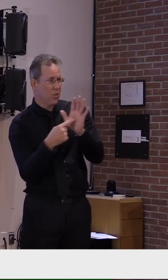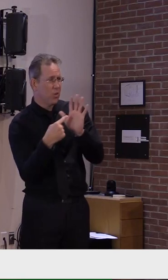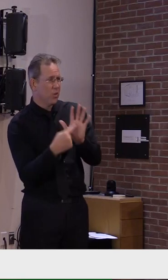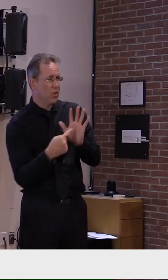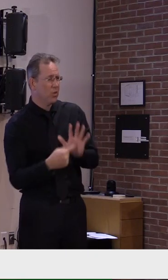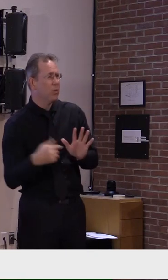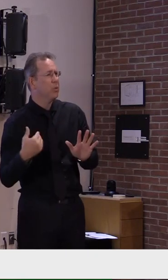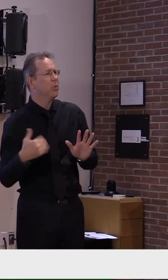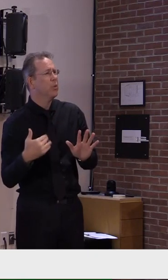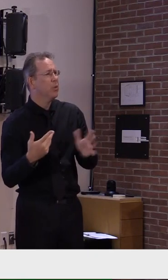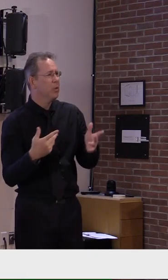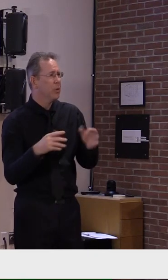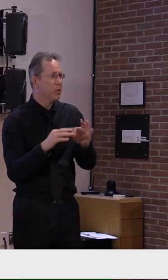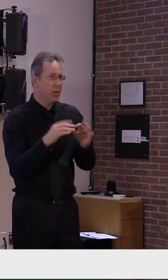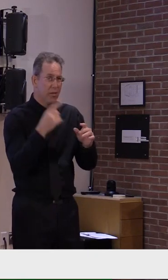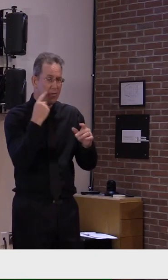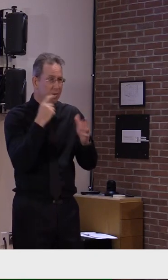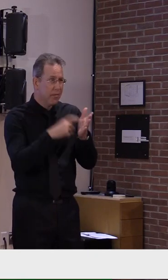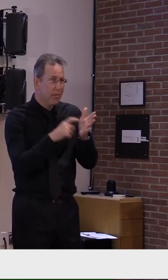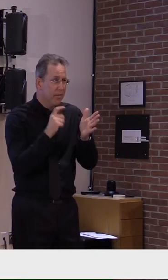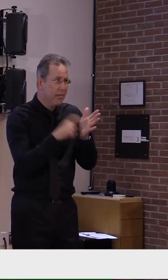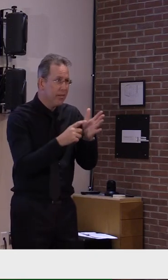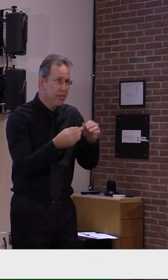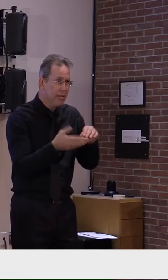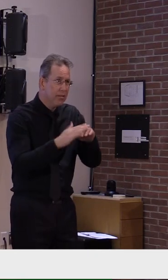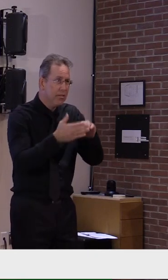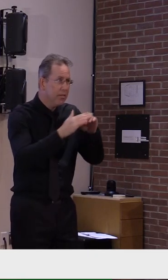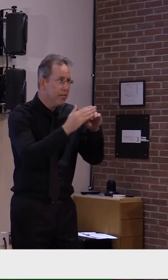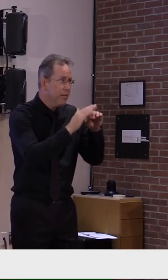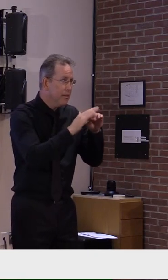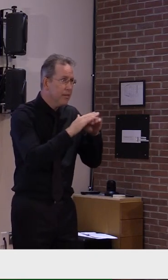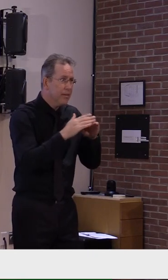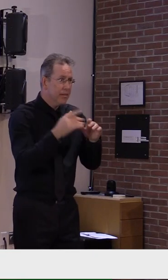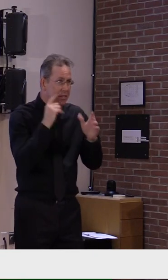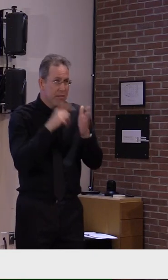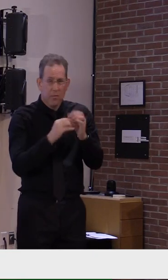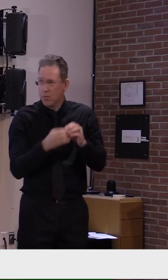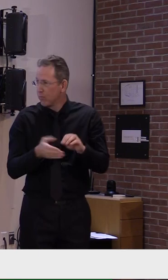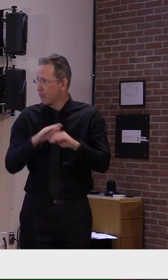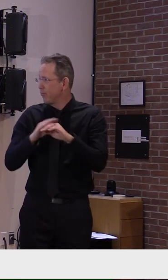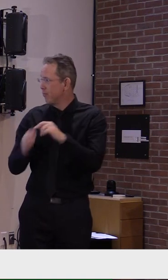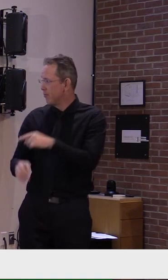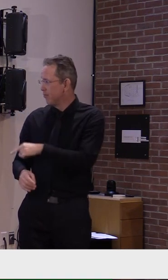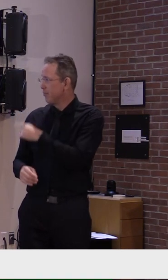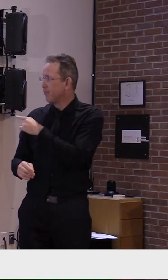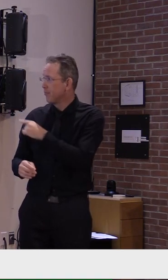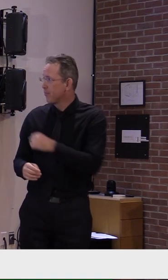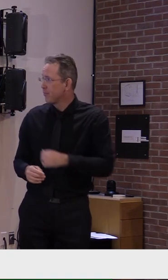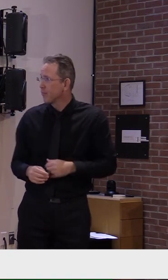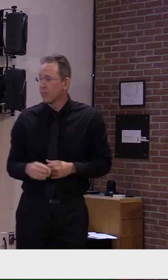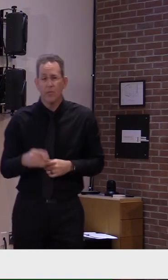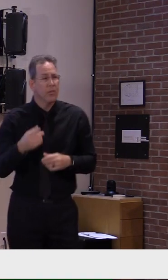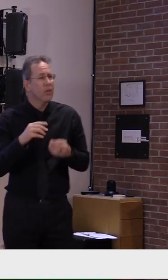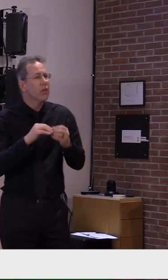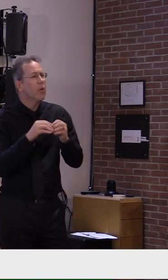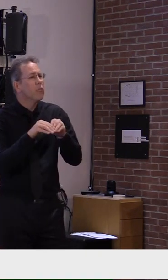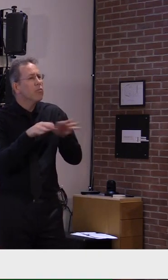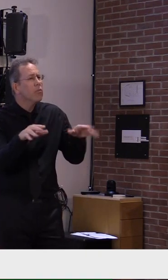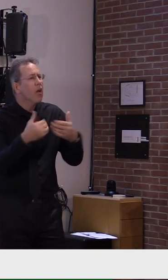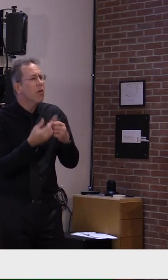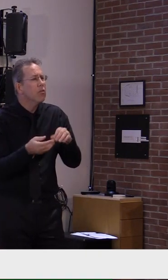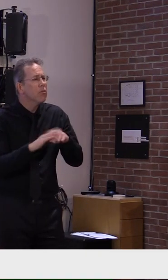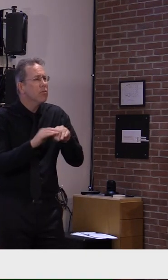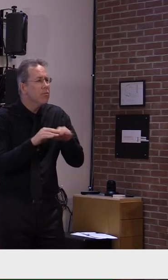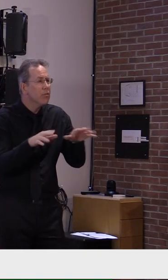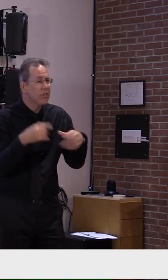You can see that the growth rate is higher and more sustained. That's what we talked about back in the spring when we were reopening the economy. We are seeing it for